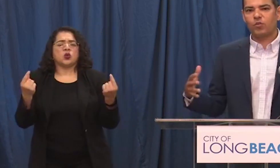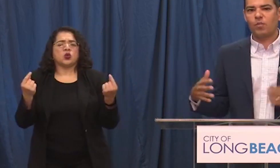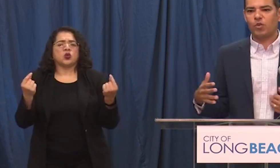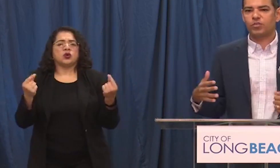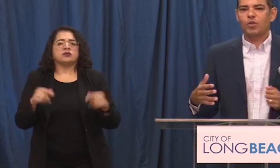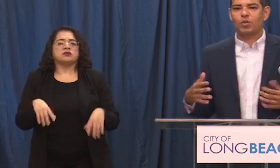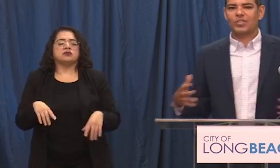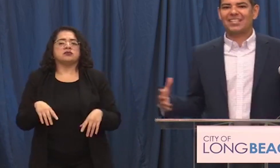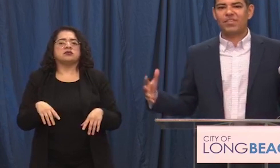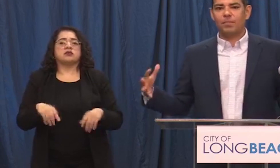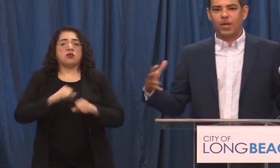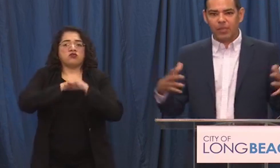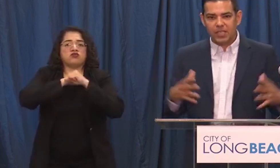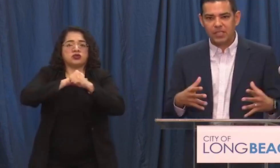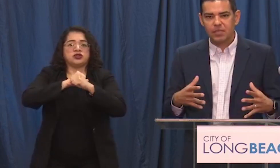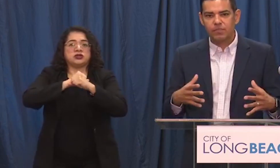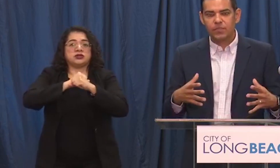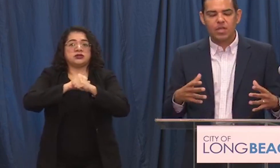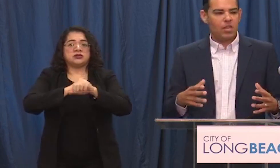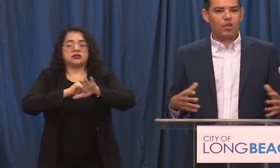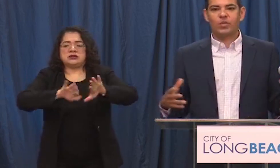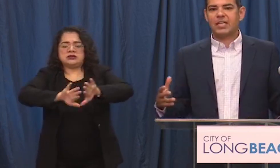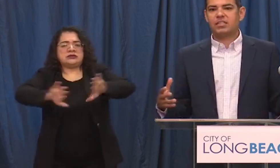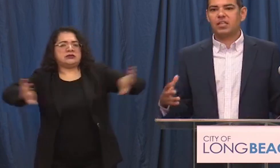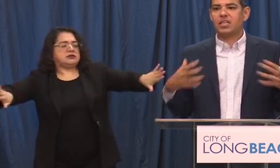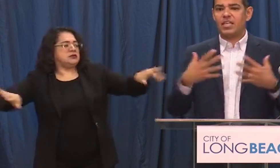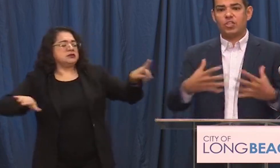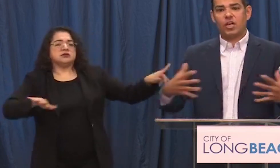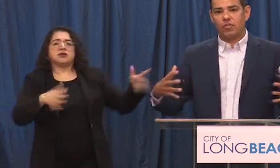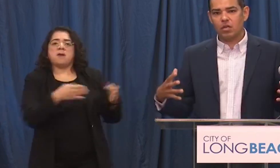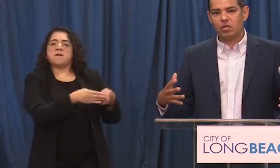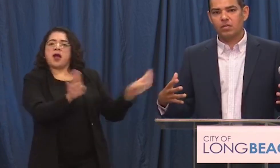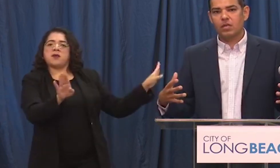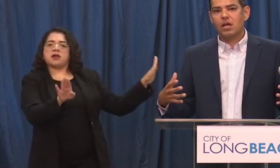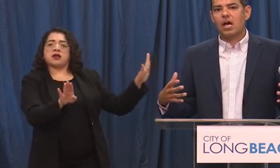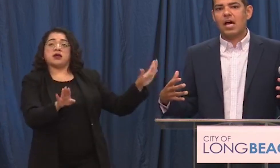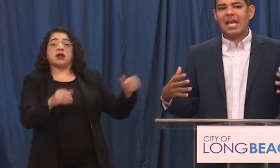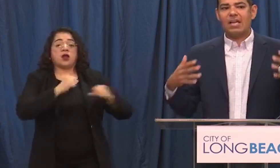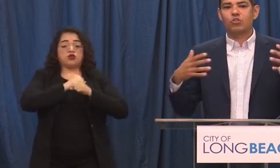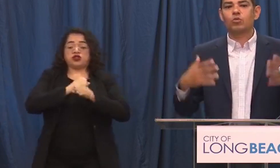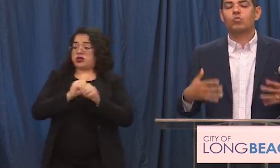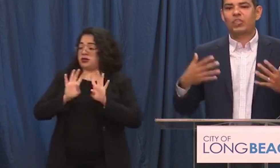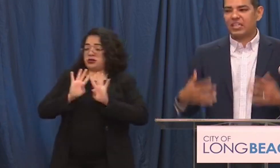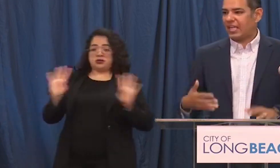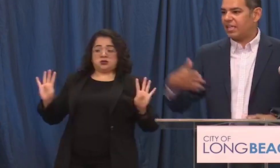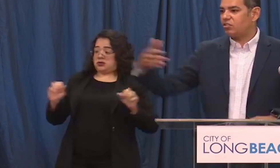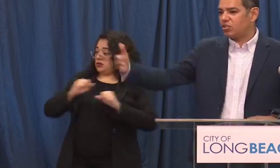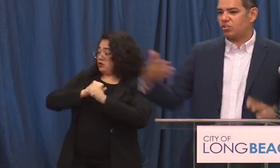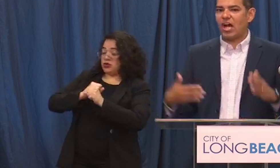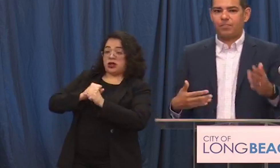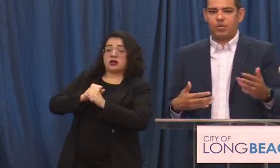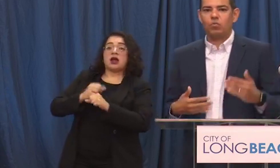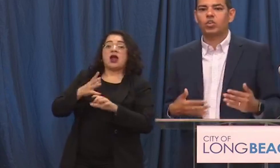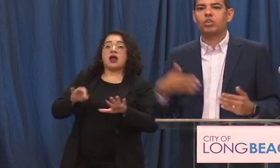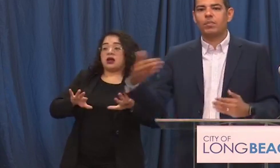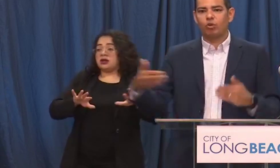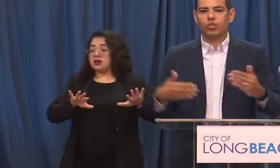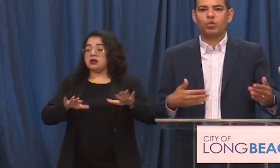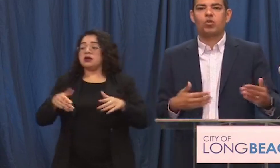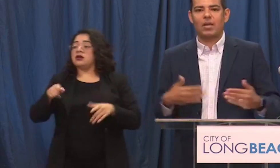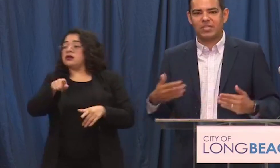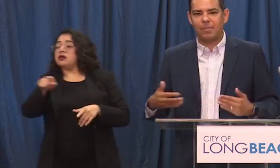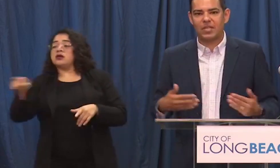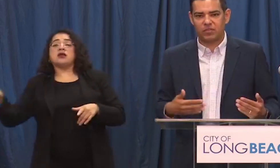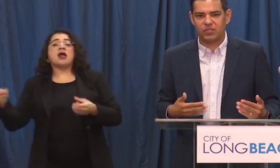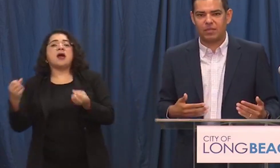first and foremost protecting the public they're protecting each other uh and they're doing what they can to stop what could be